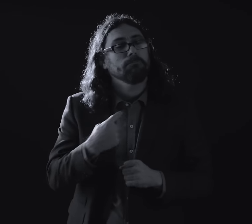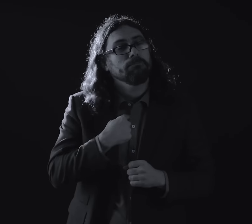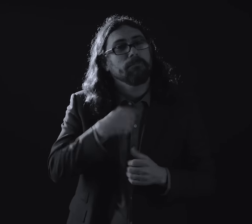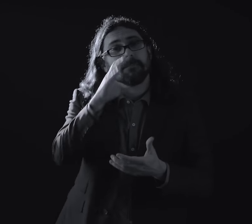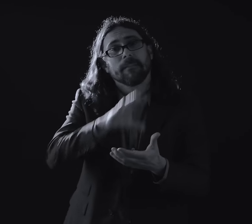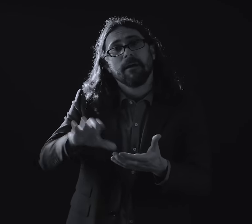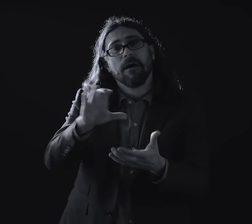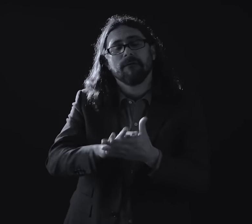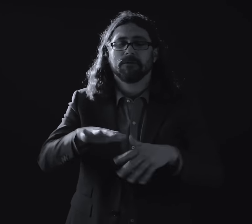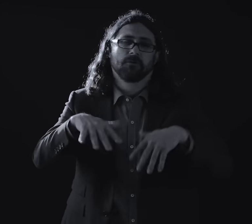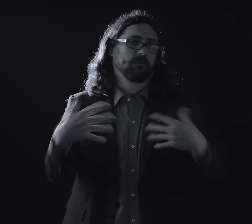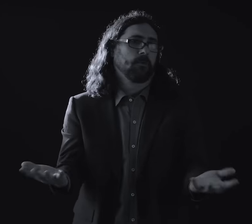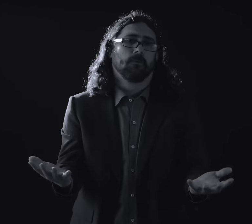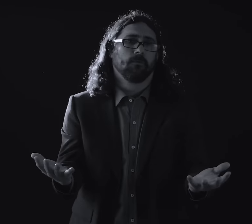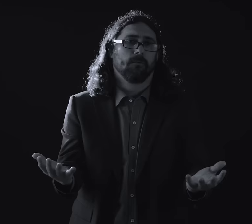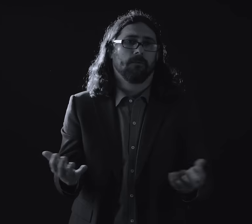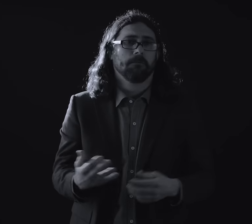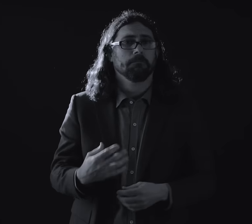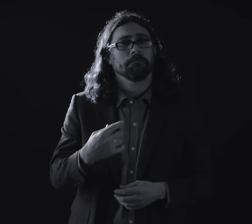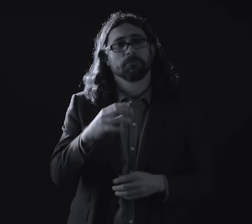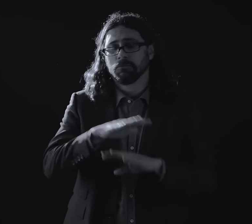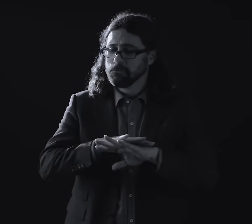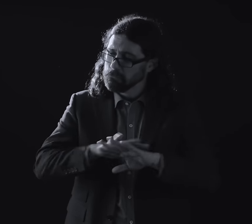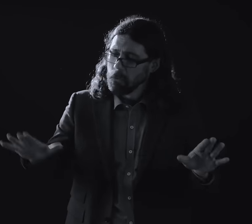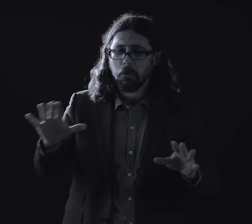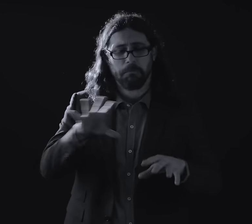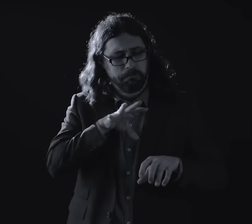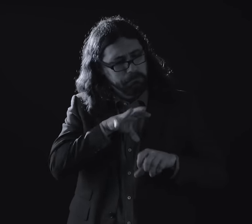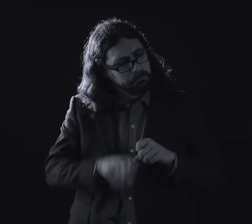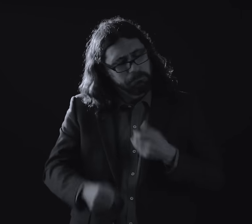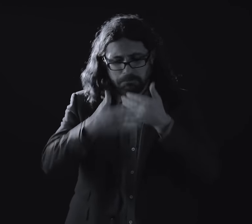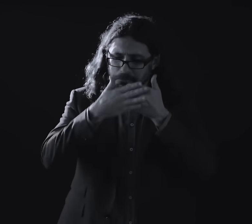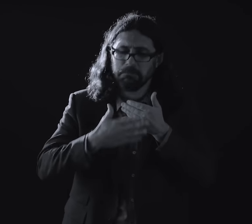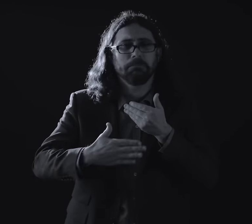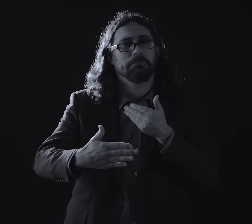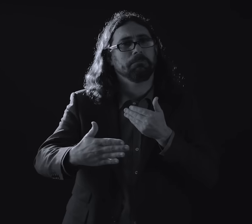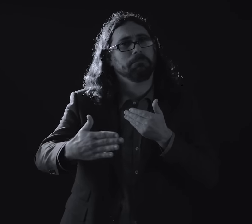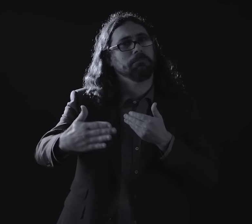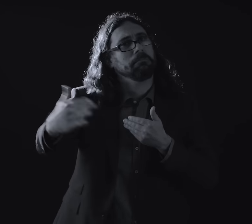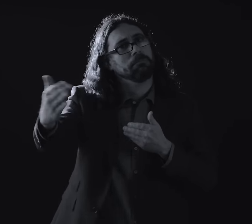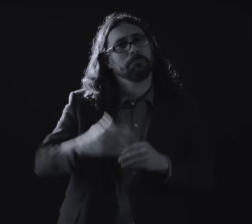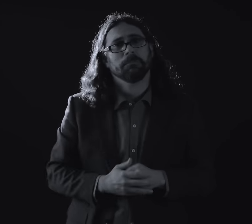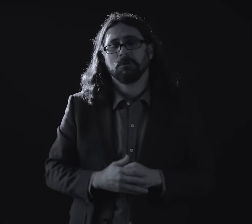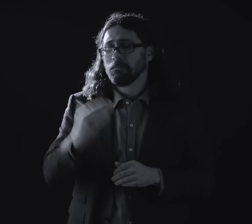anymore Don't believe anymore Is all I hope